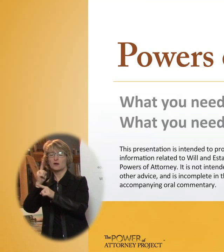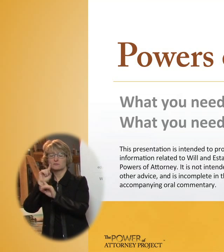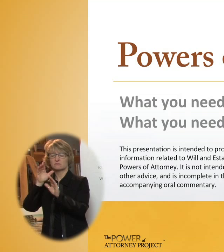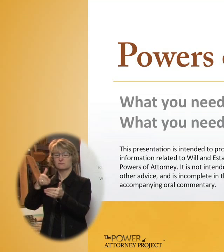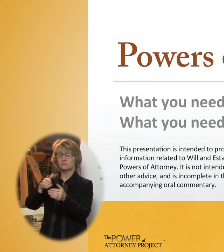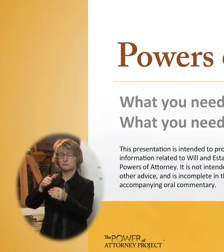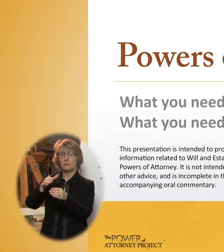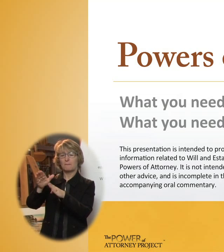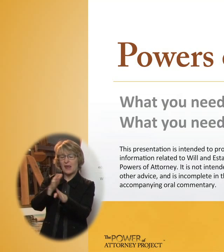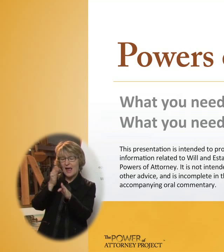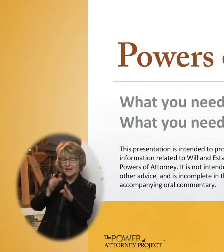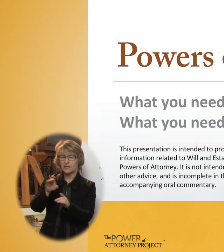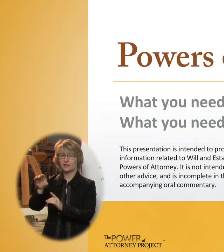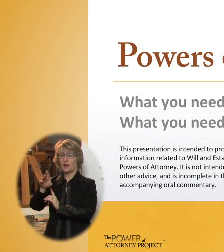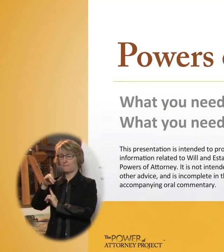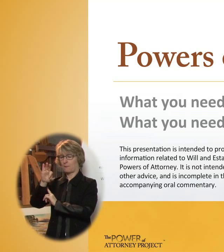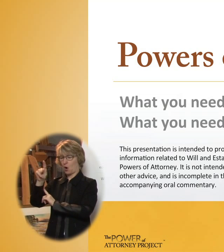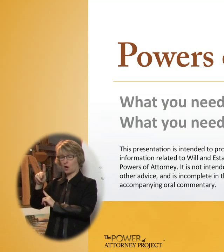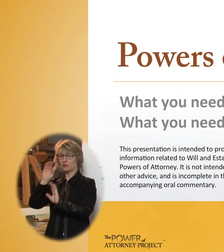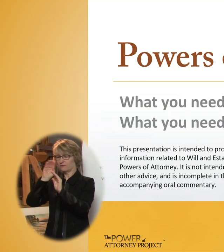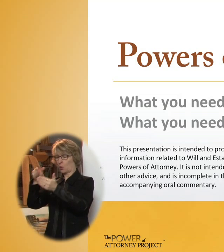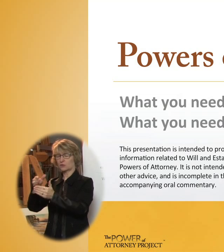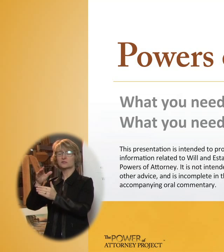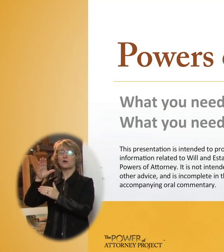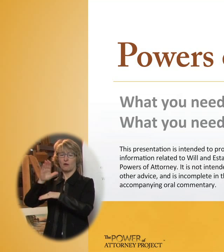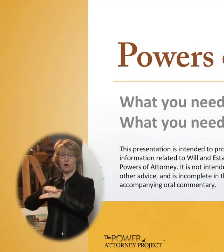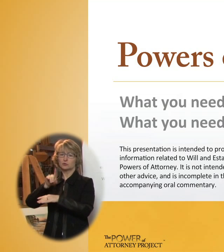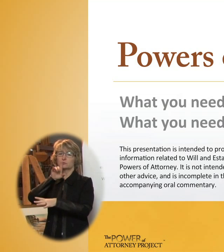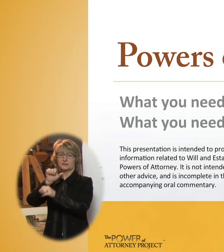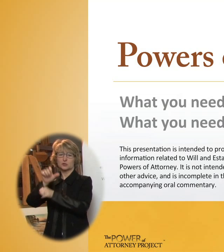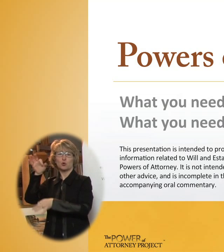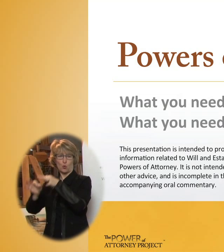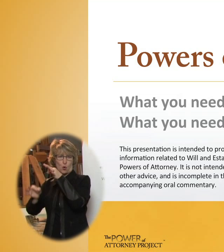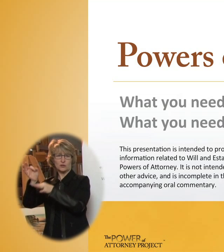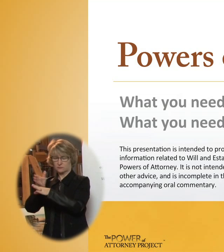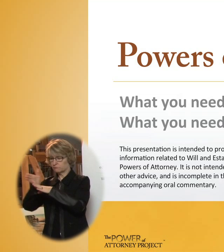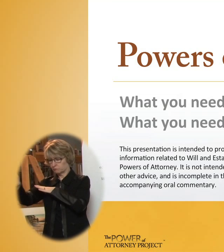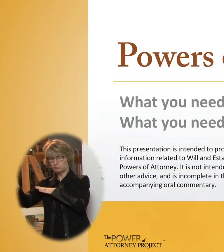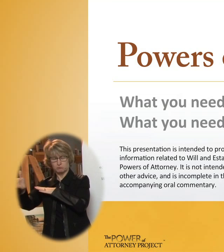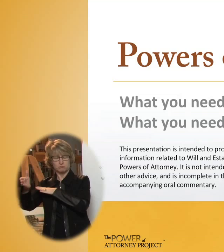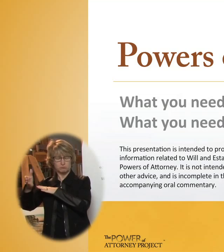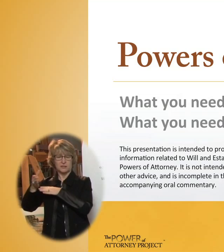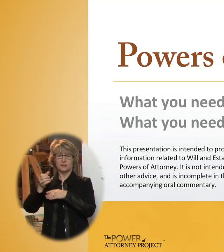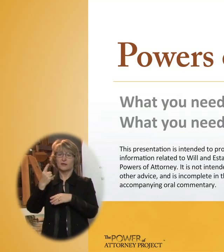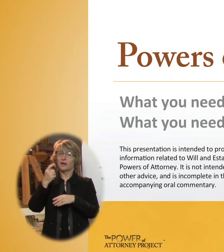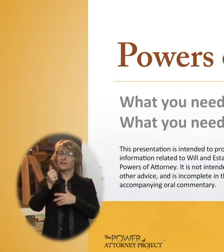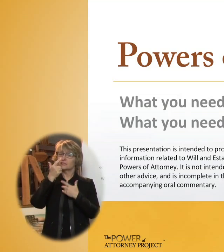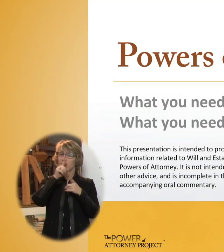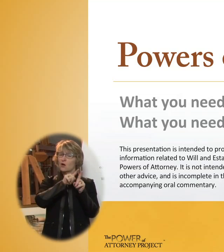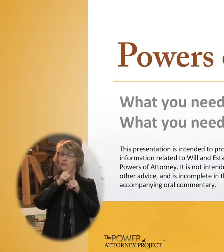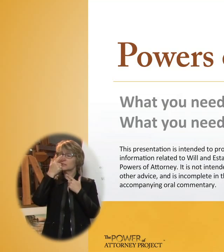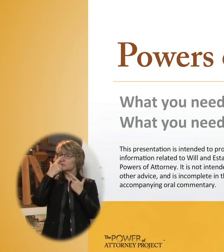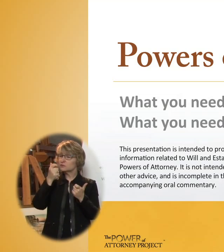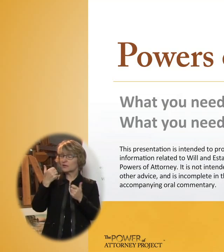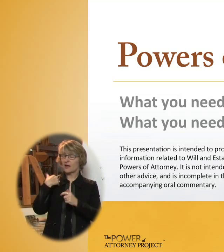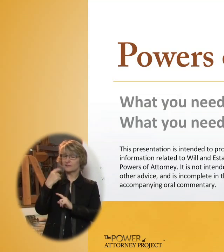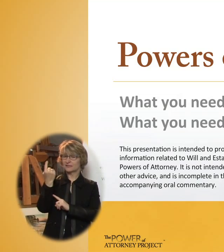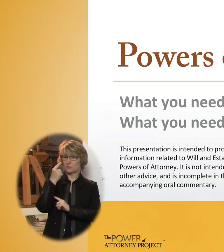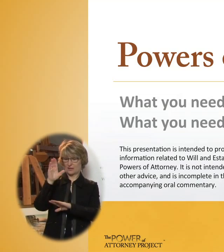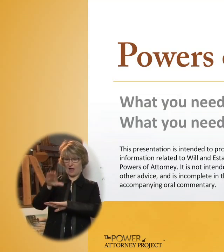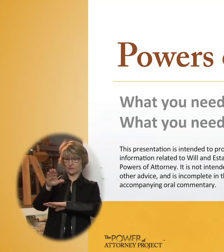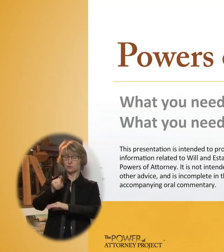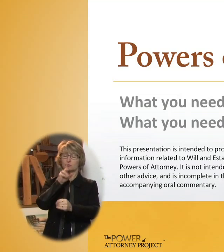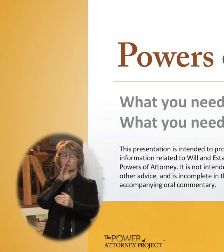Handelman works for a firm that works in the litigation area. I'm also interested to see there is someone speaking from Air Assure this